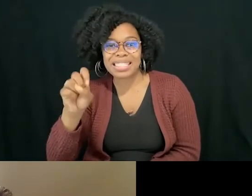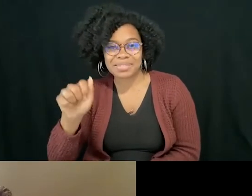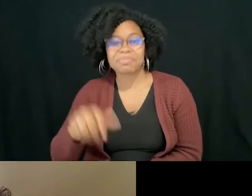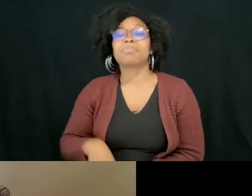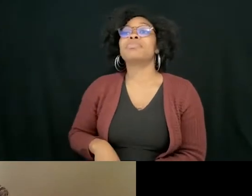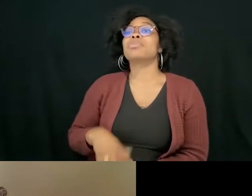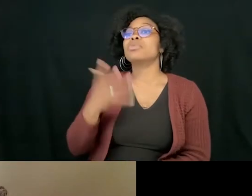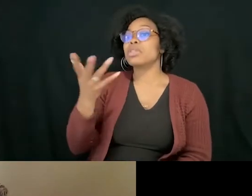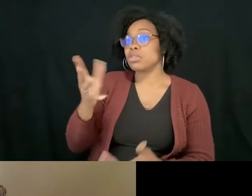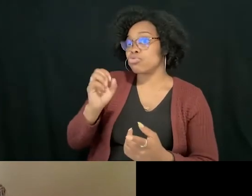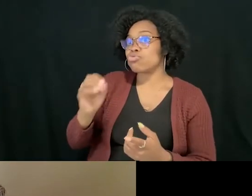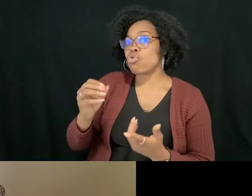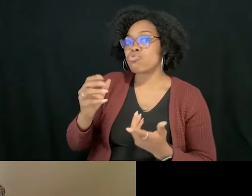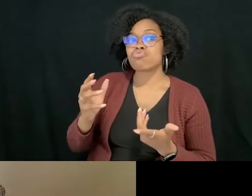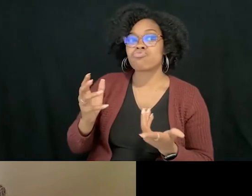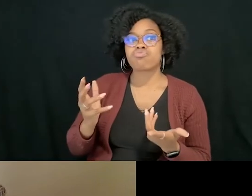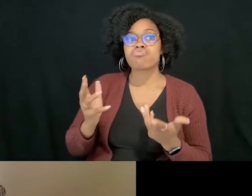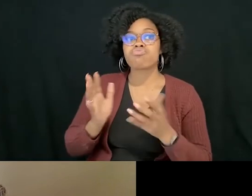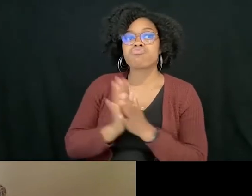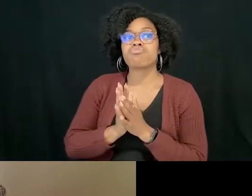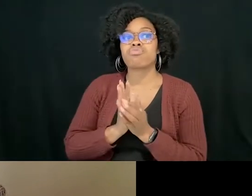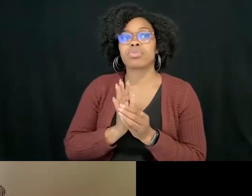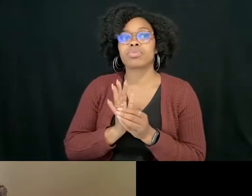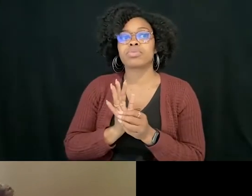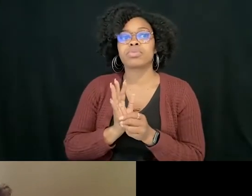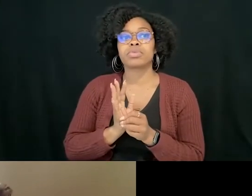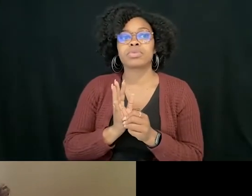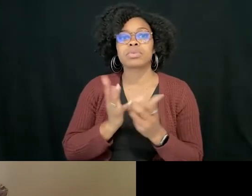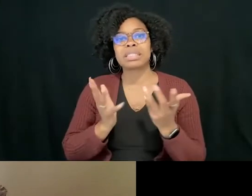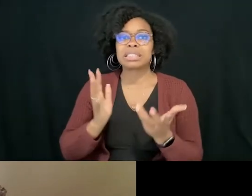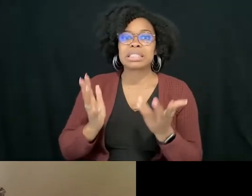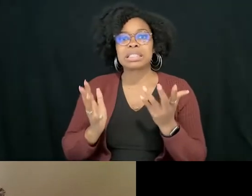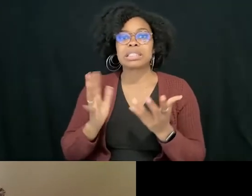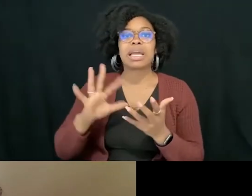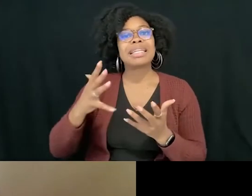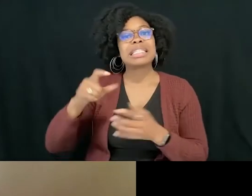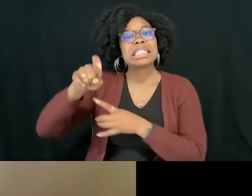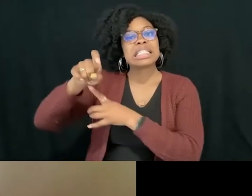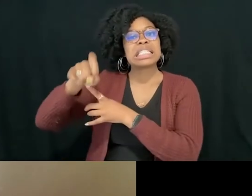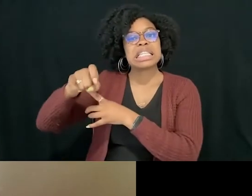So which is about sort of the needs of parents, because